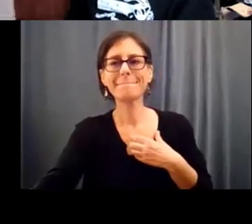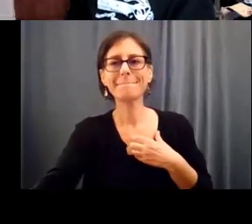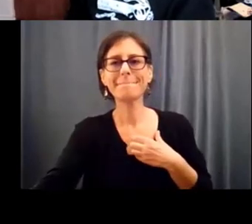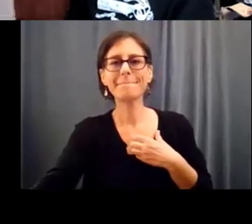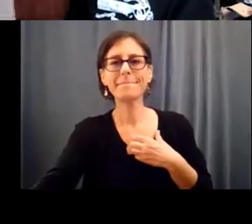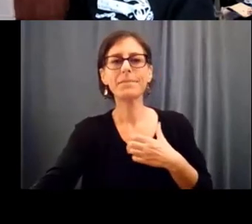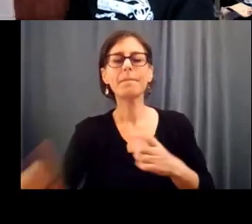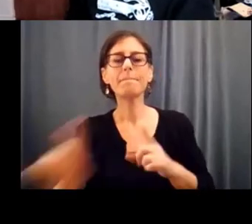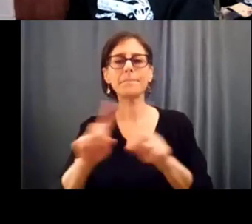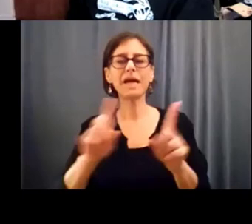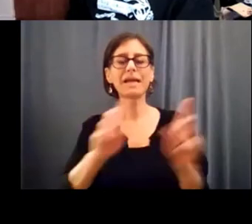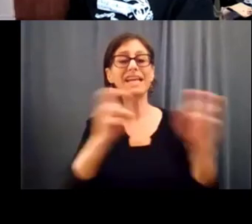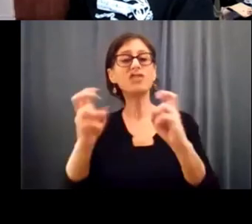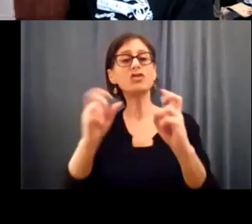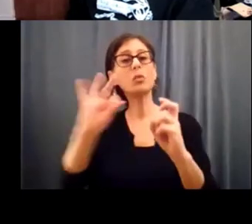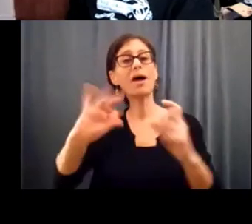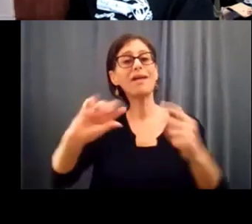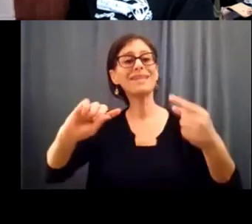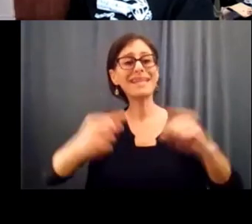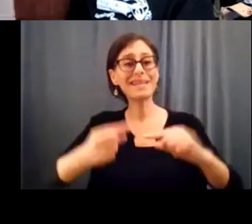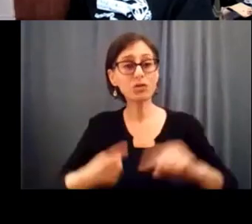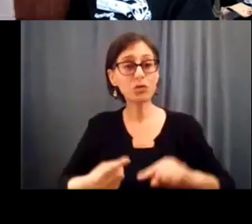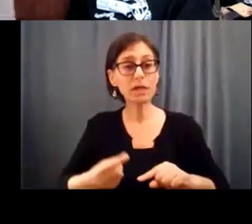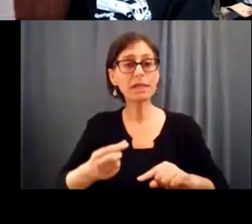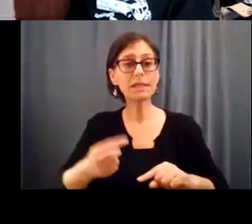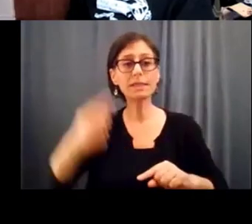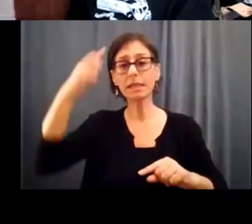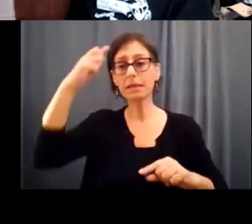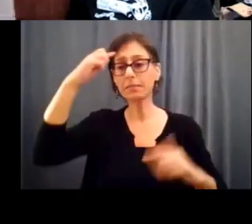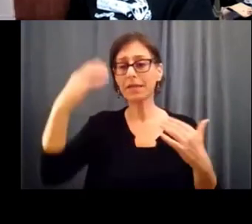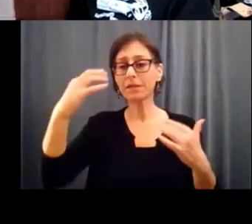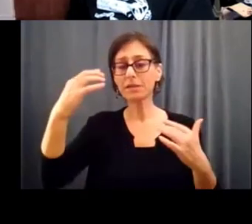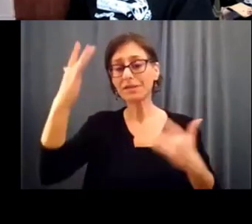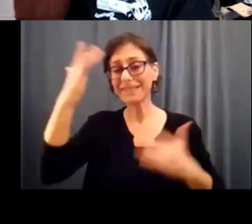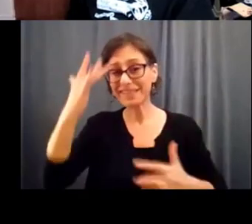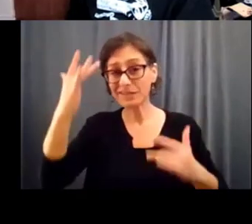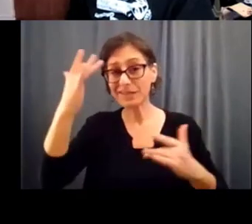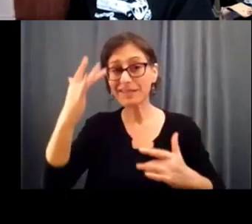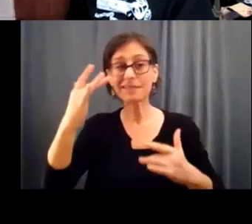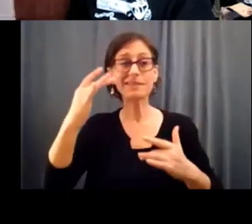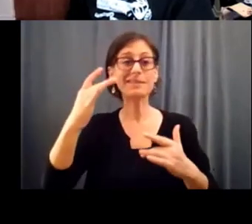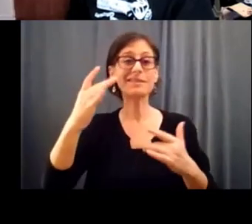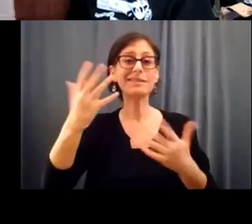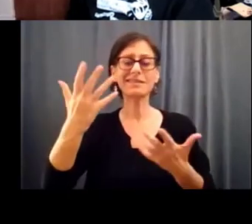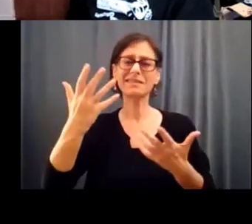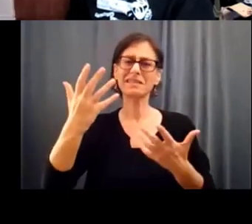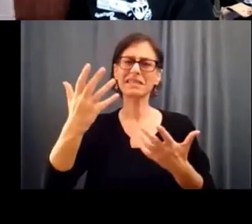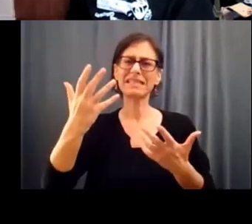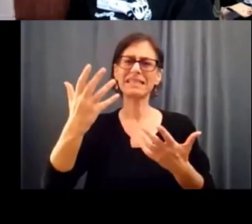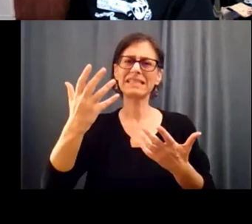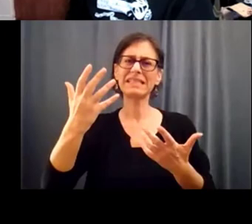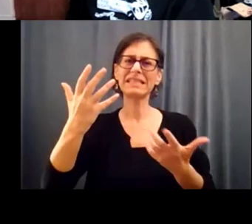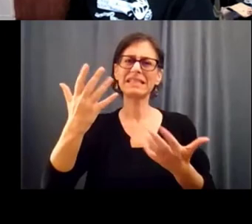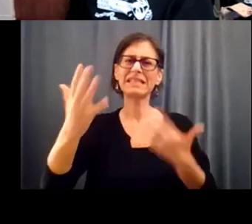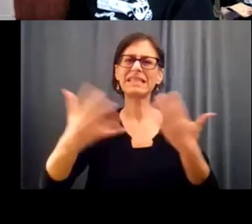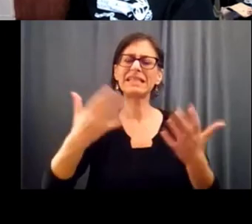know the the issue of injuries um or mental illness as being kind of a kid uh